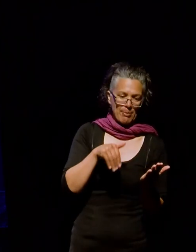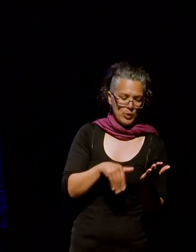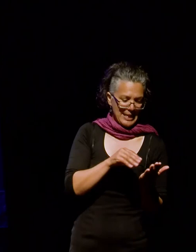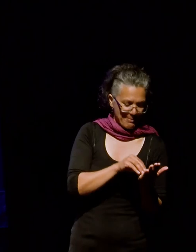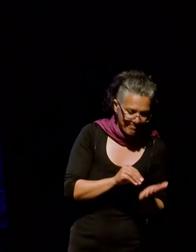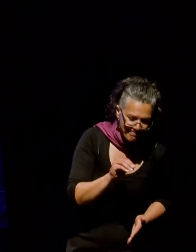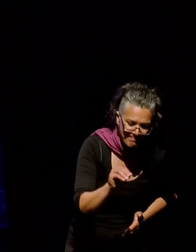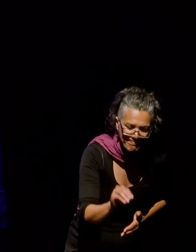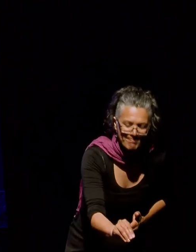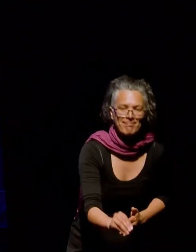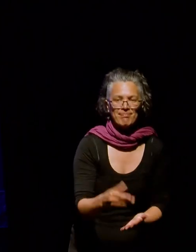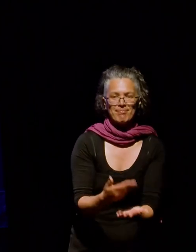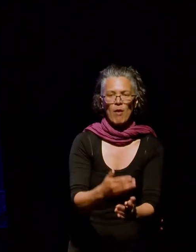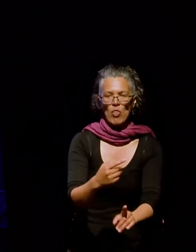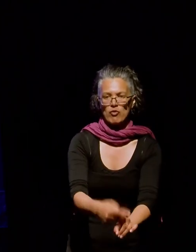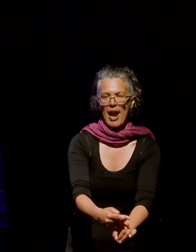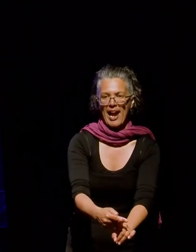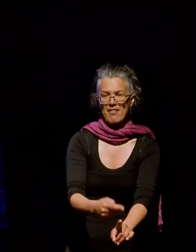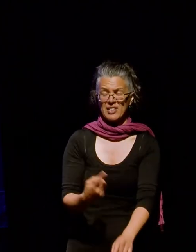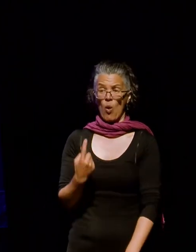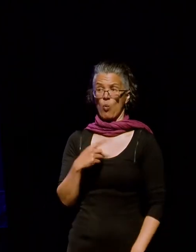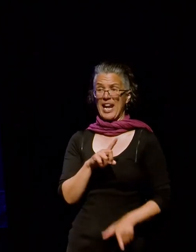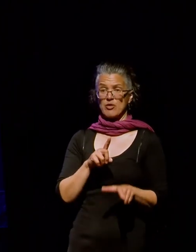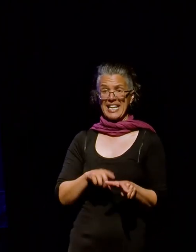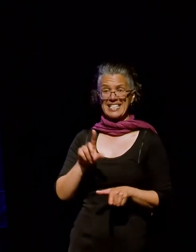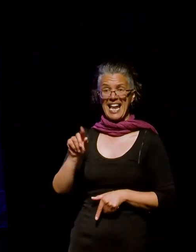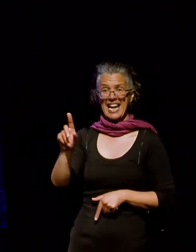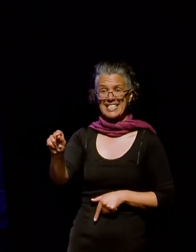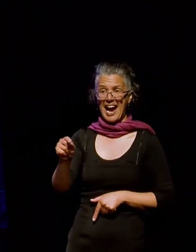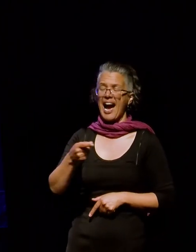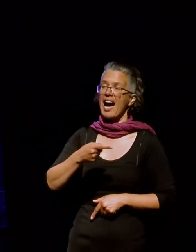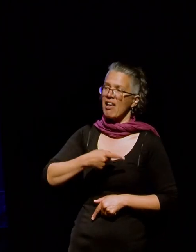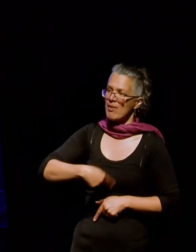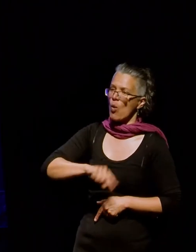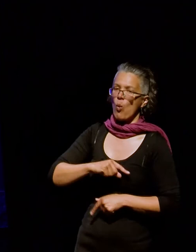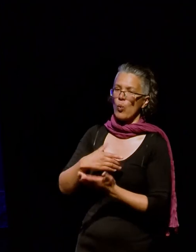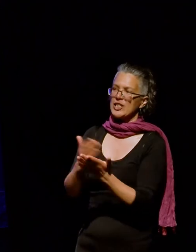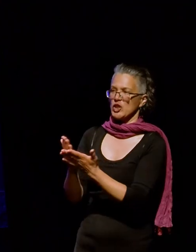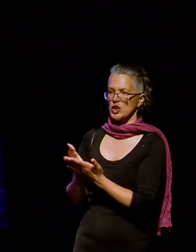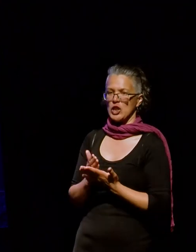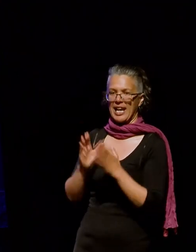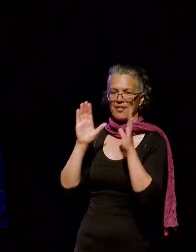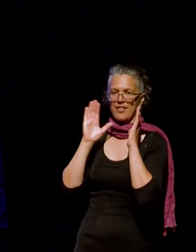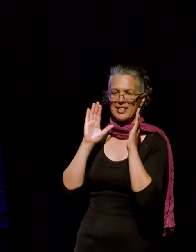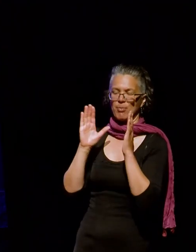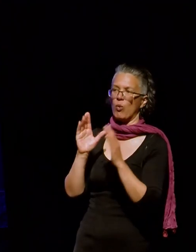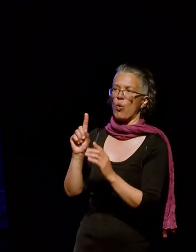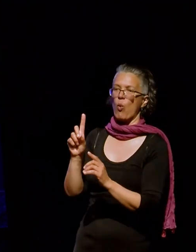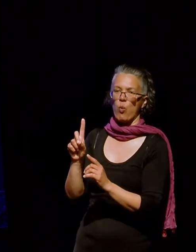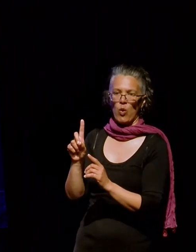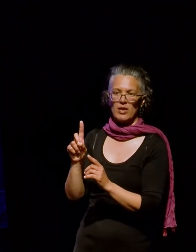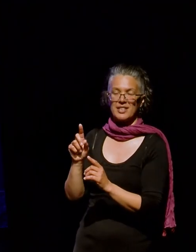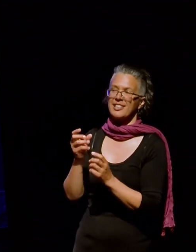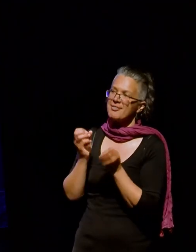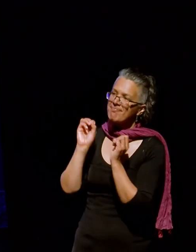100 years after going to war we shared Leonard's story and it got a bit bigger. 100 years after his death